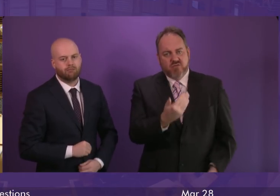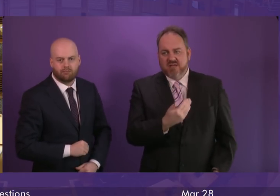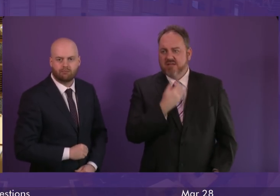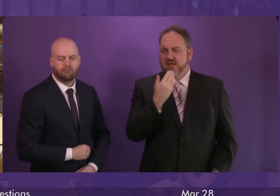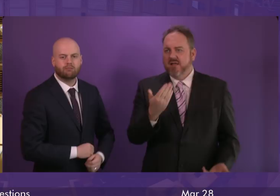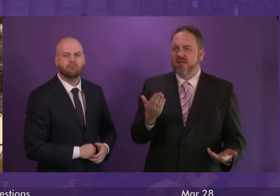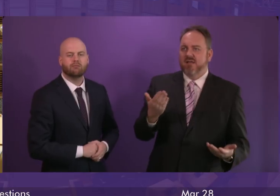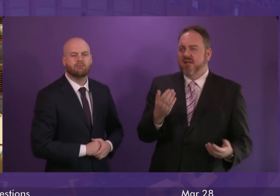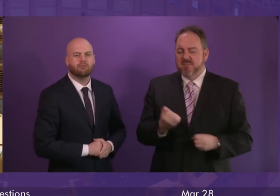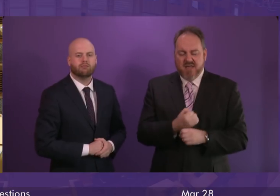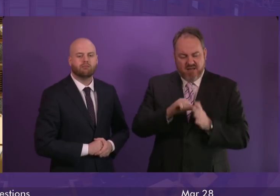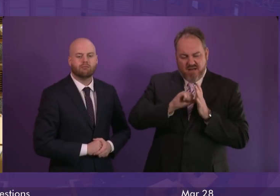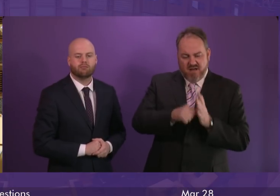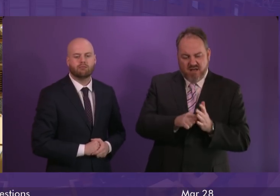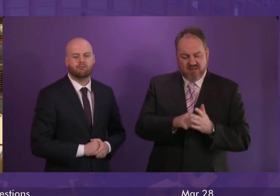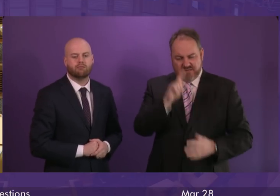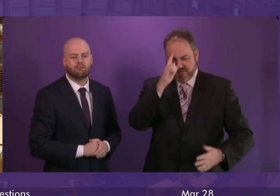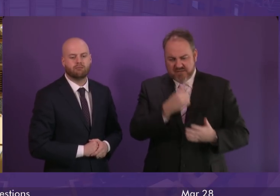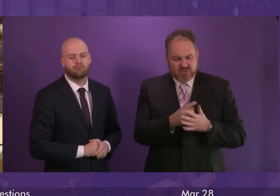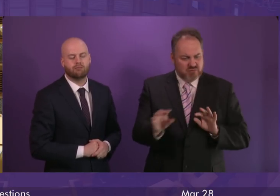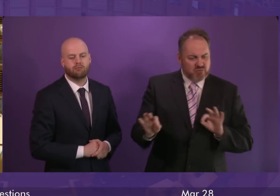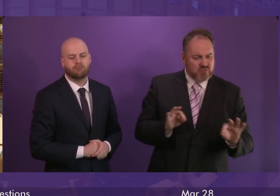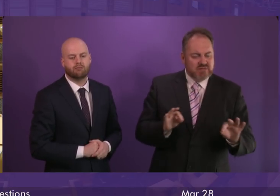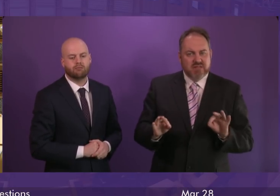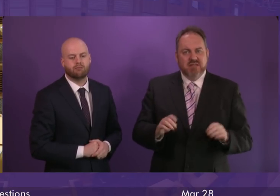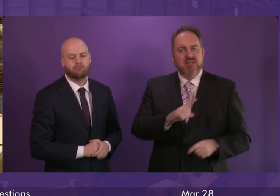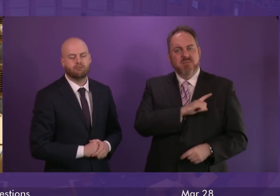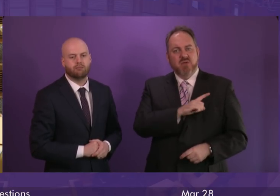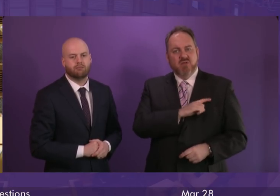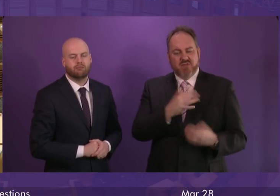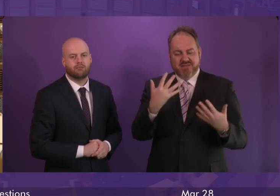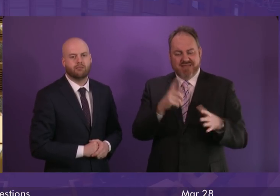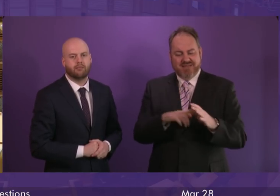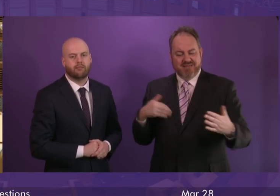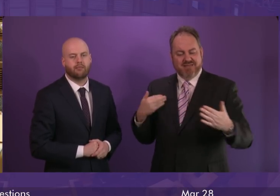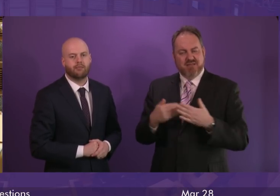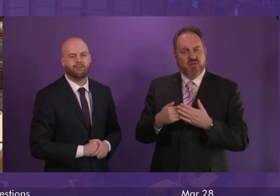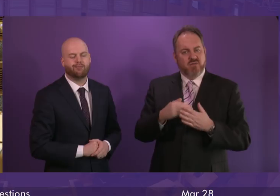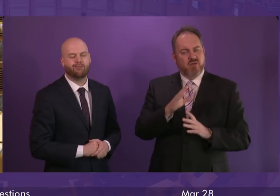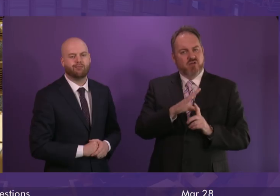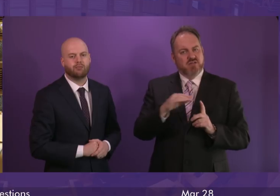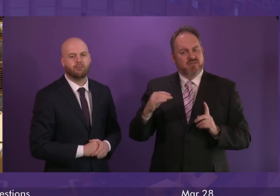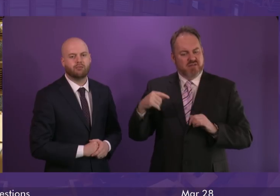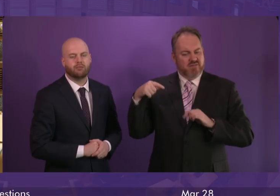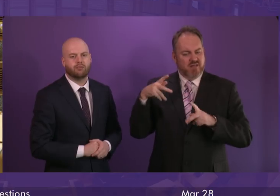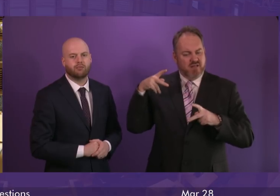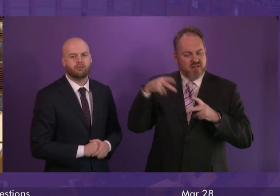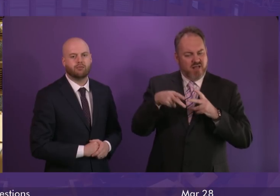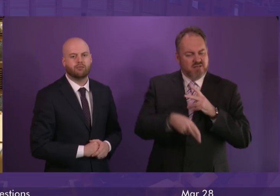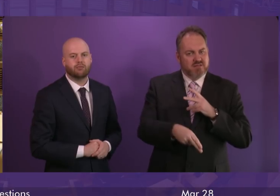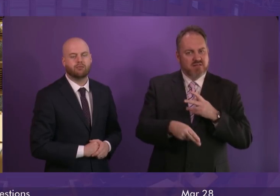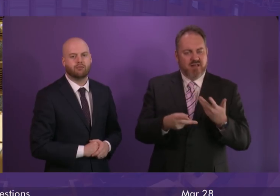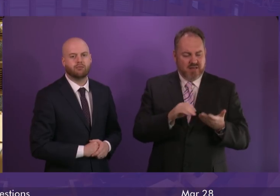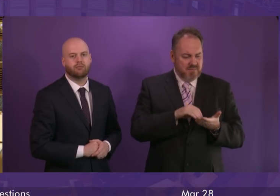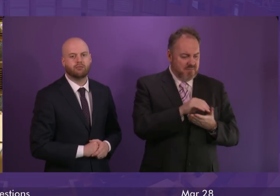to make heart-breaking decisions as a result of a decade of Tory austerity. Decisions like paying the